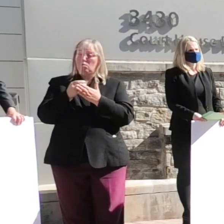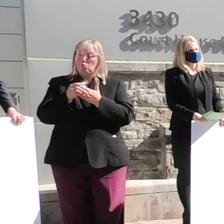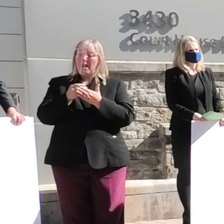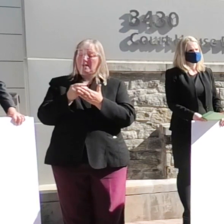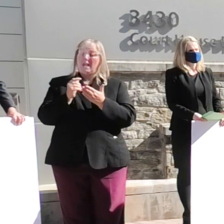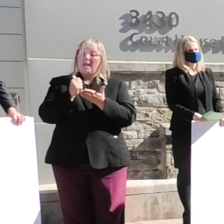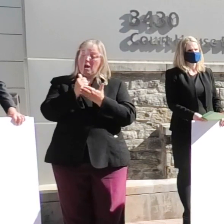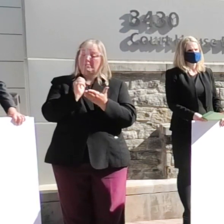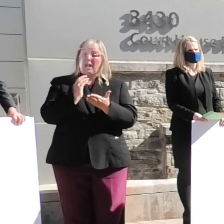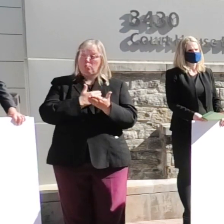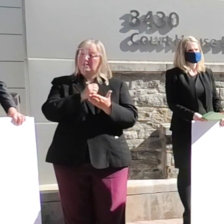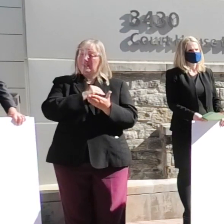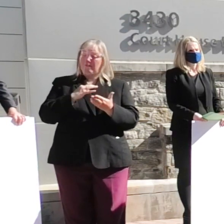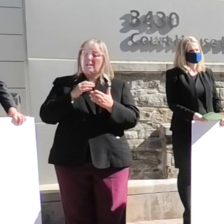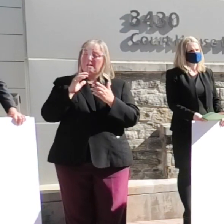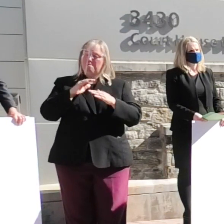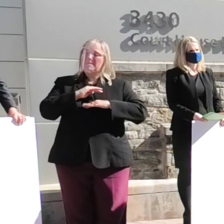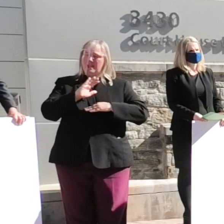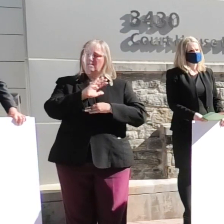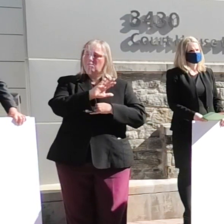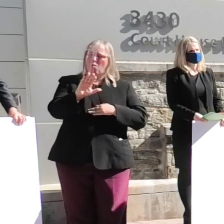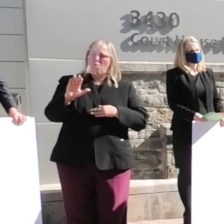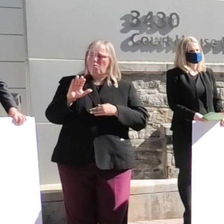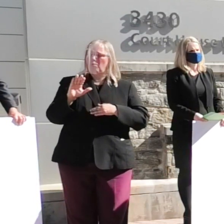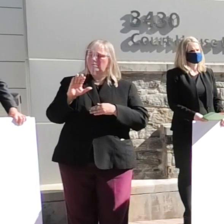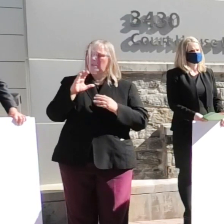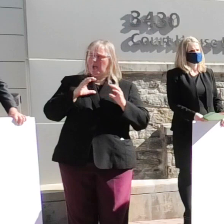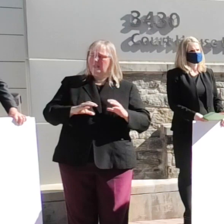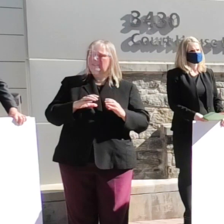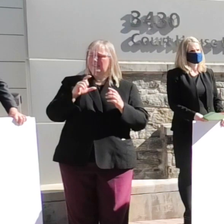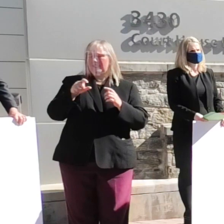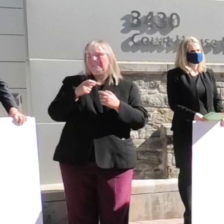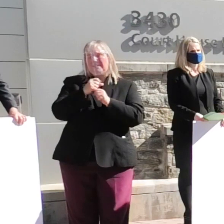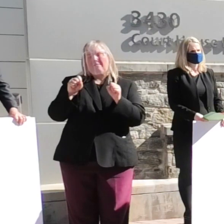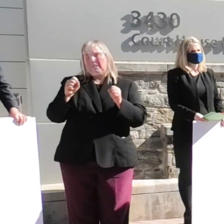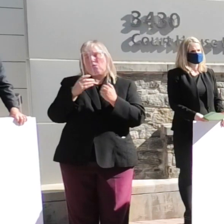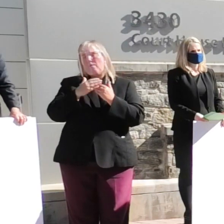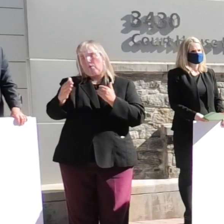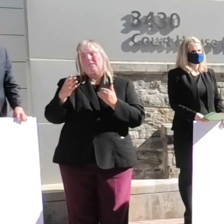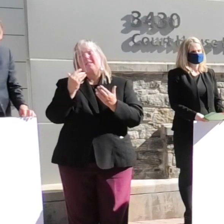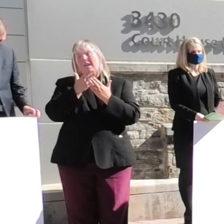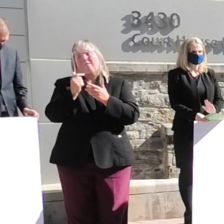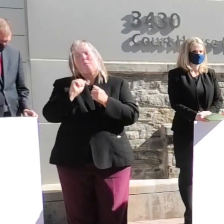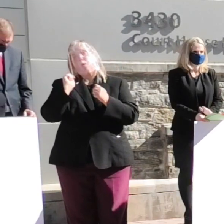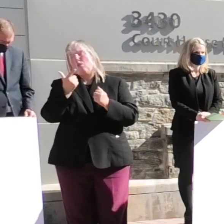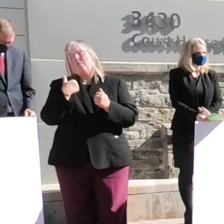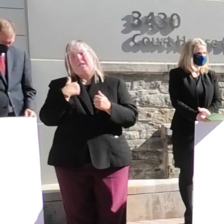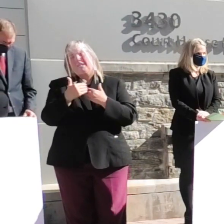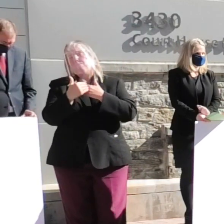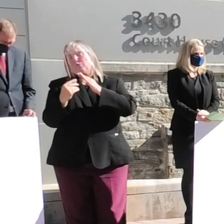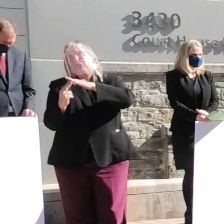staff meet those clients needs safely going forward thank you from all of us at Bridges you